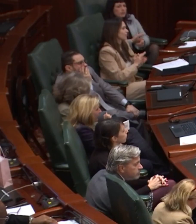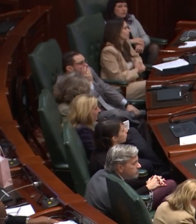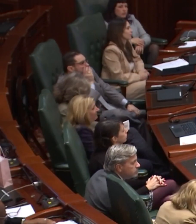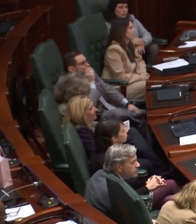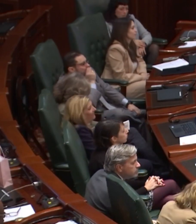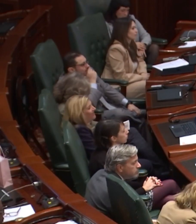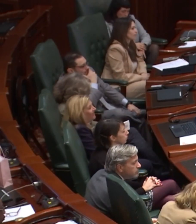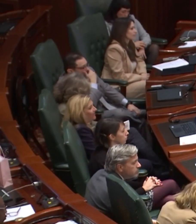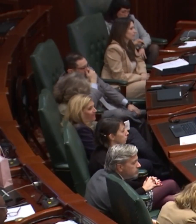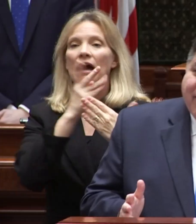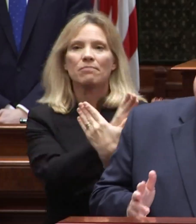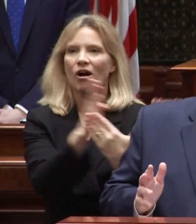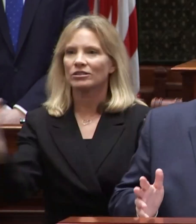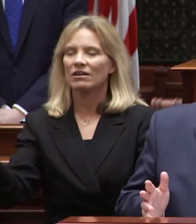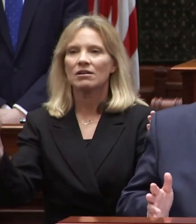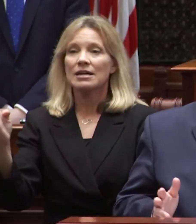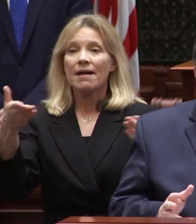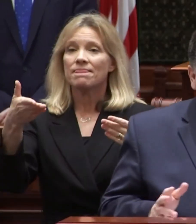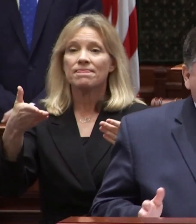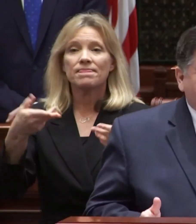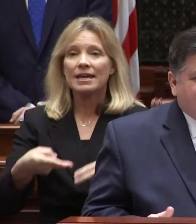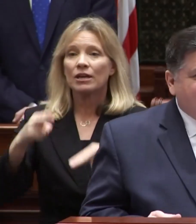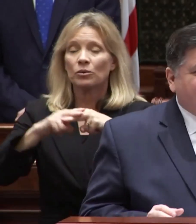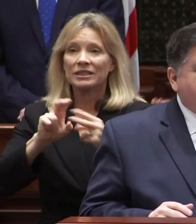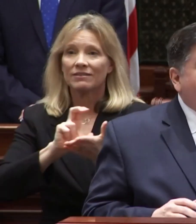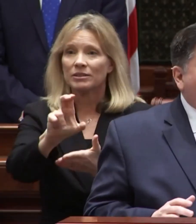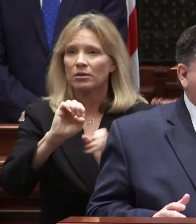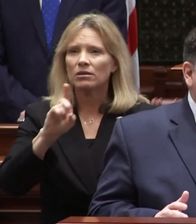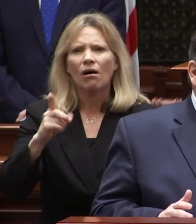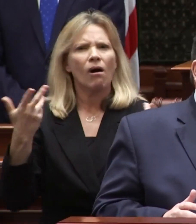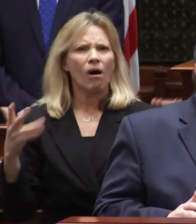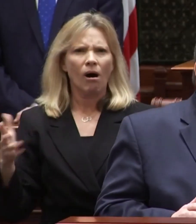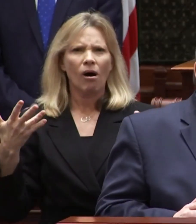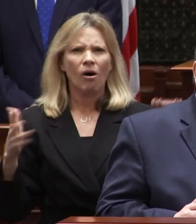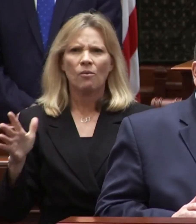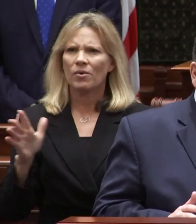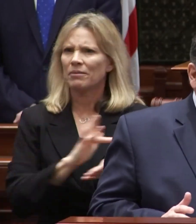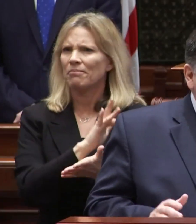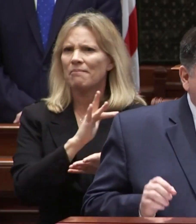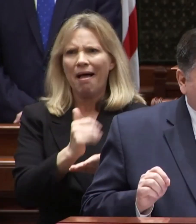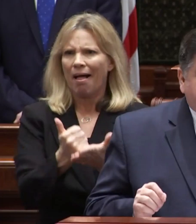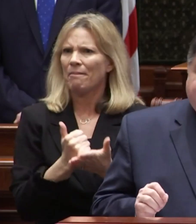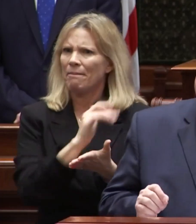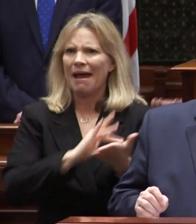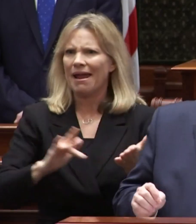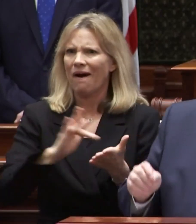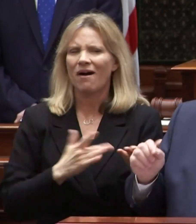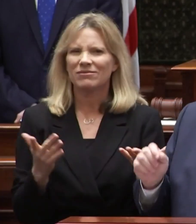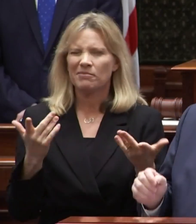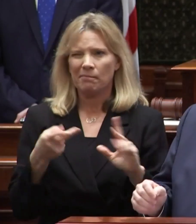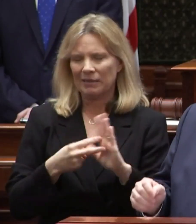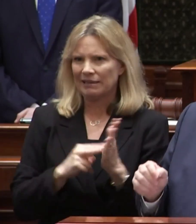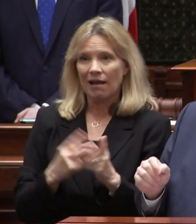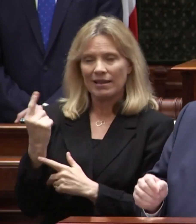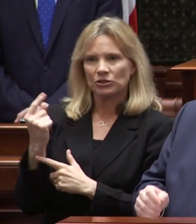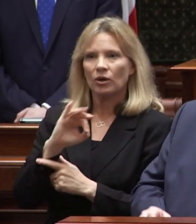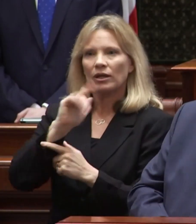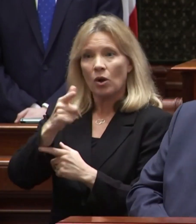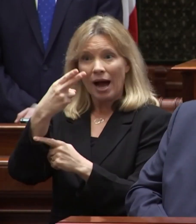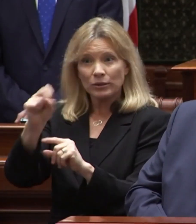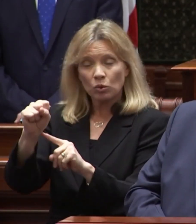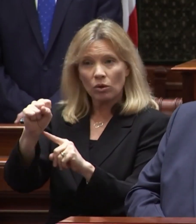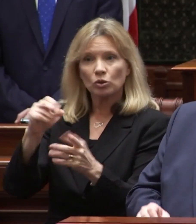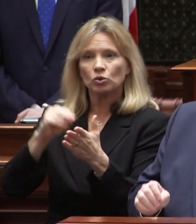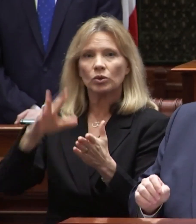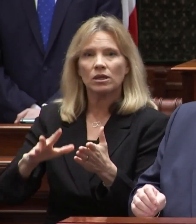on a broader scale our increased investments in education have already been paying off last year illinois high